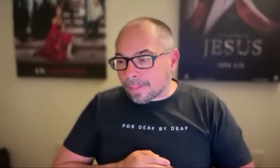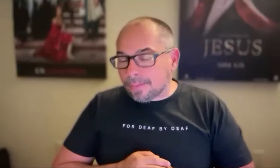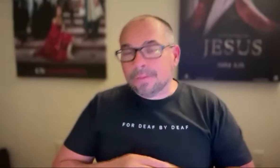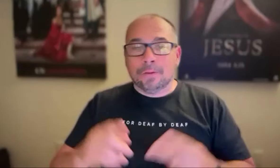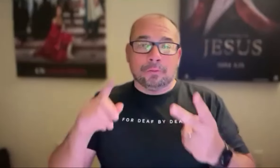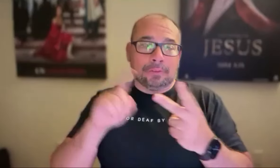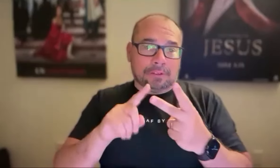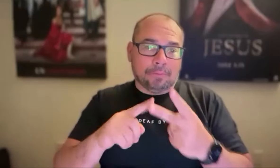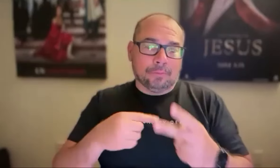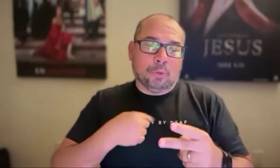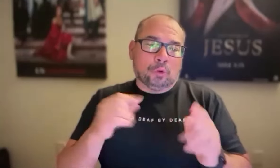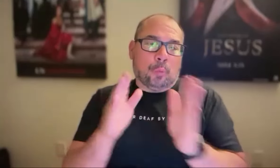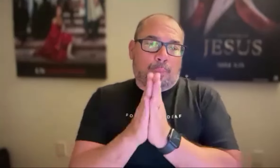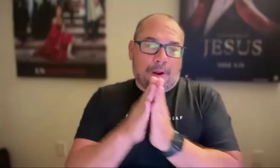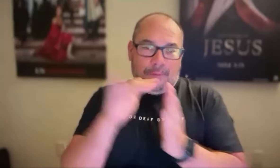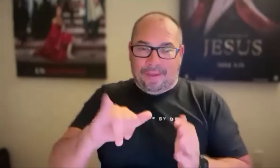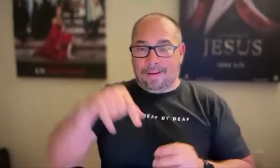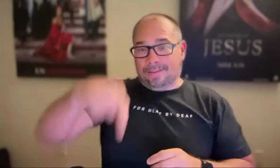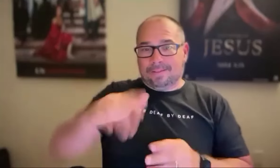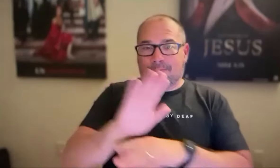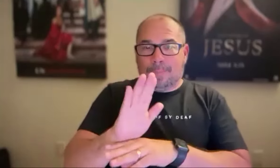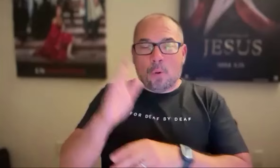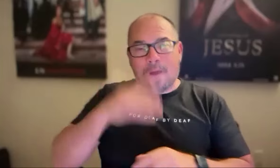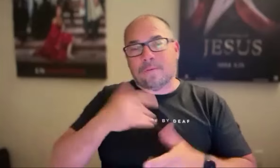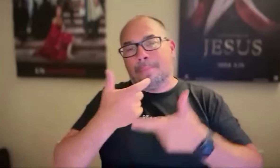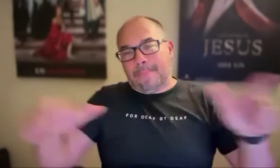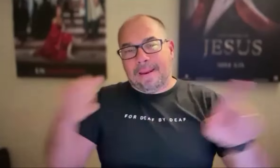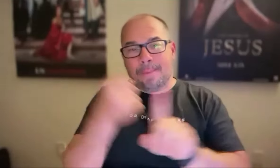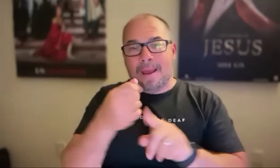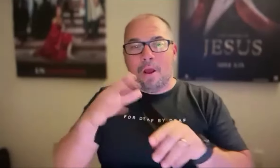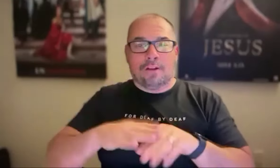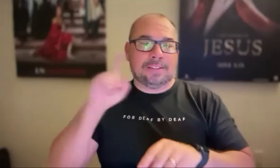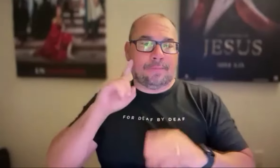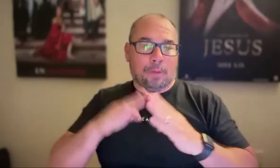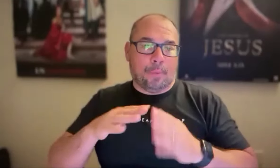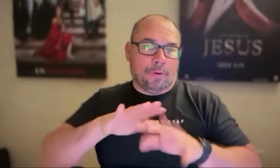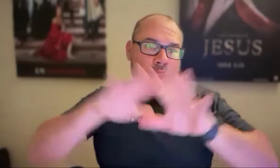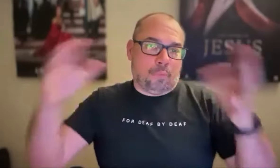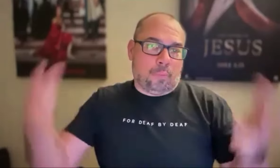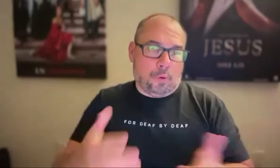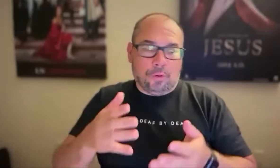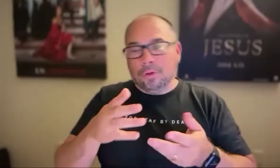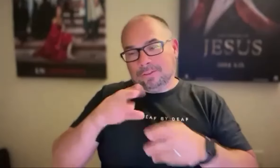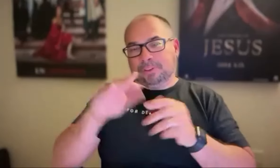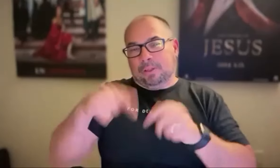ones that have seen it so far. The second part of your question, our hope is that our prayer is that this will have an incredible impact